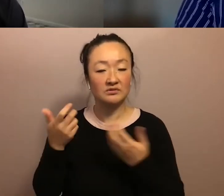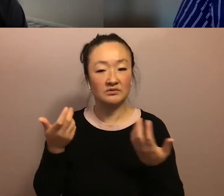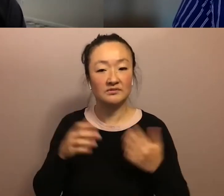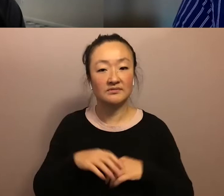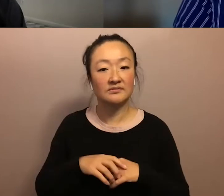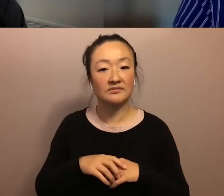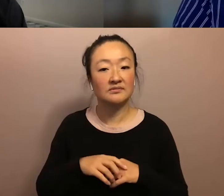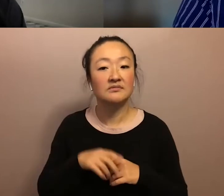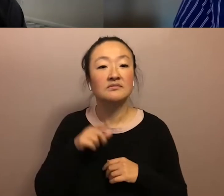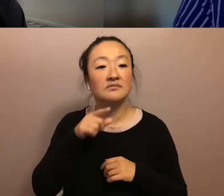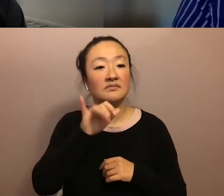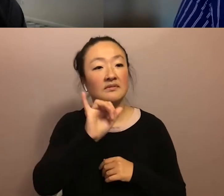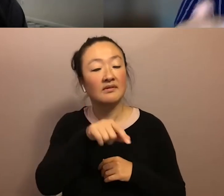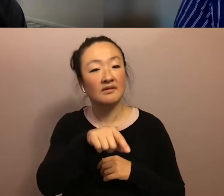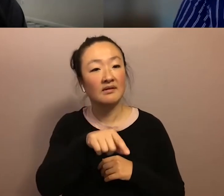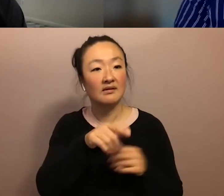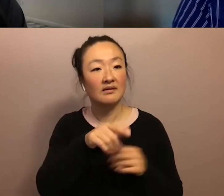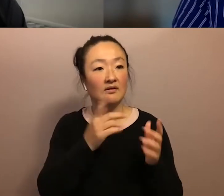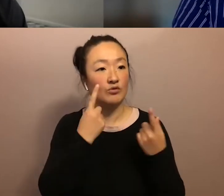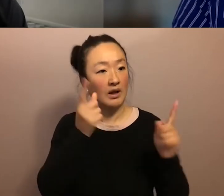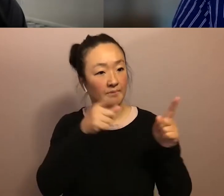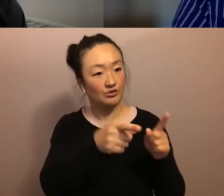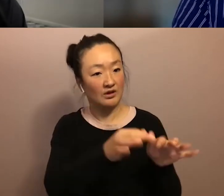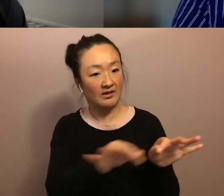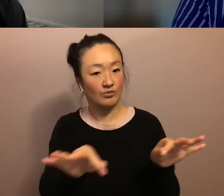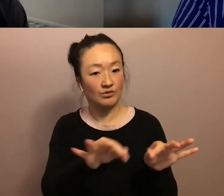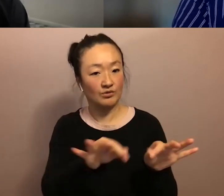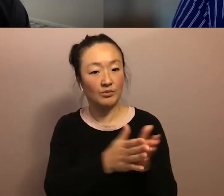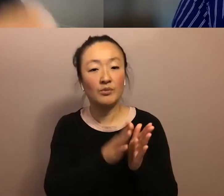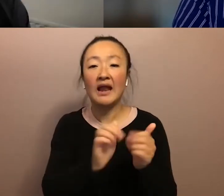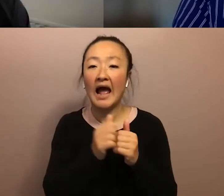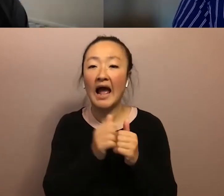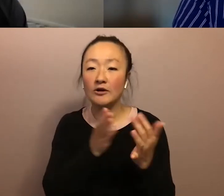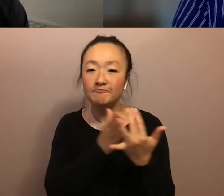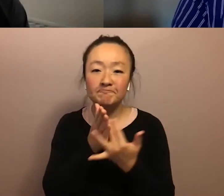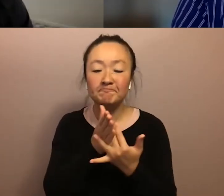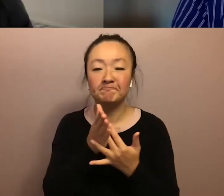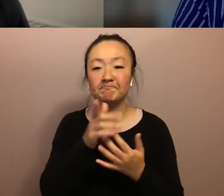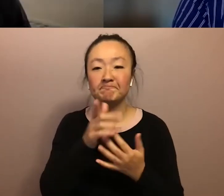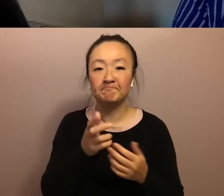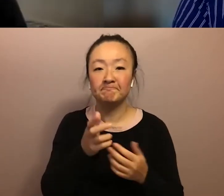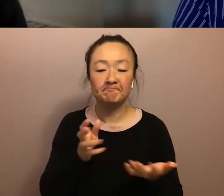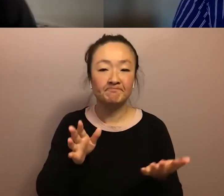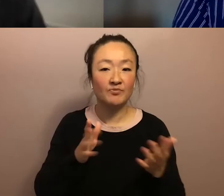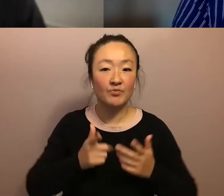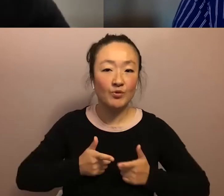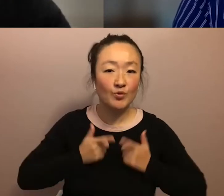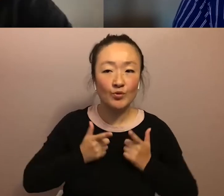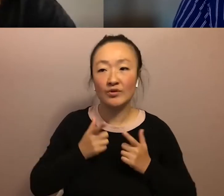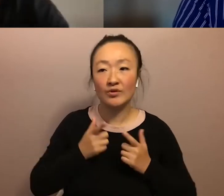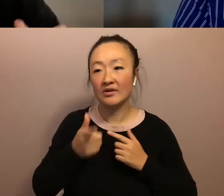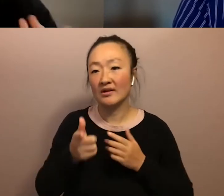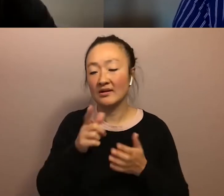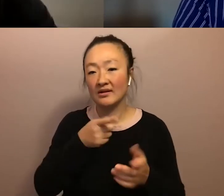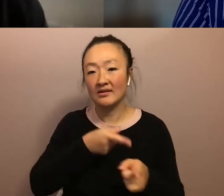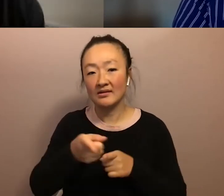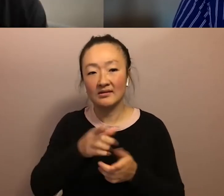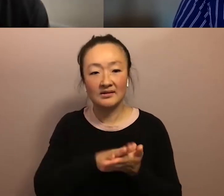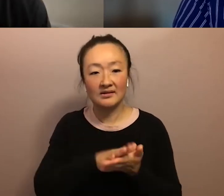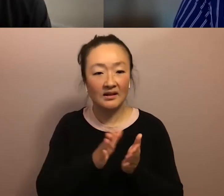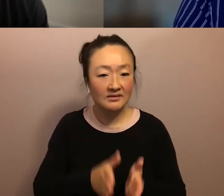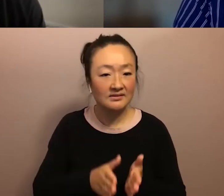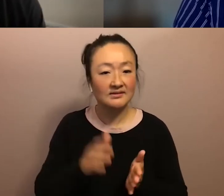accomplish in the languaging of this book, but also in how you move in the world. As a scholar, as an activist, as a Kya'i, as a poet, as a mother, as a daughter,